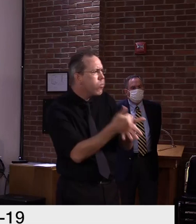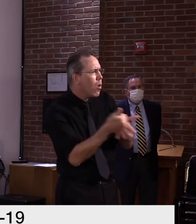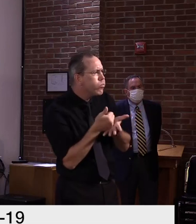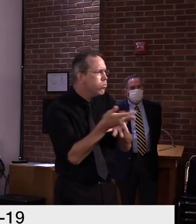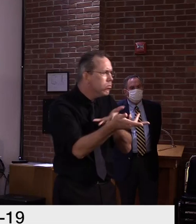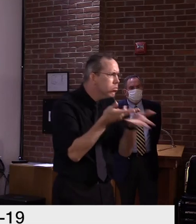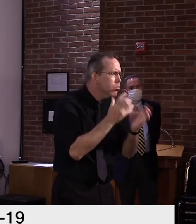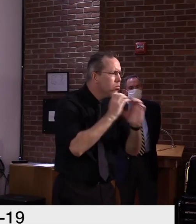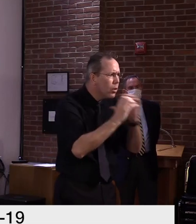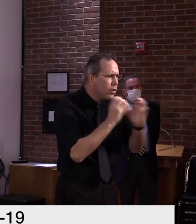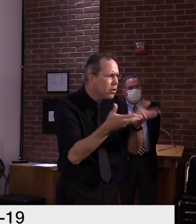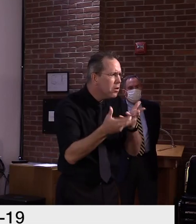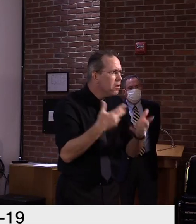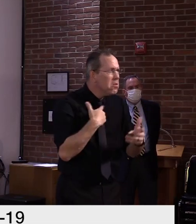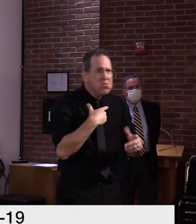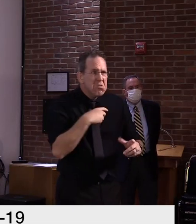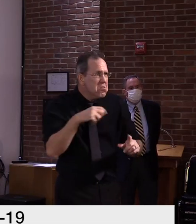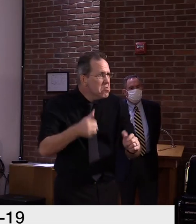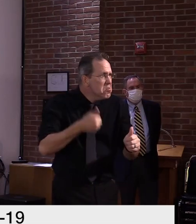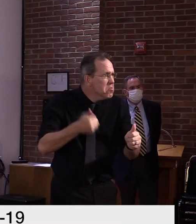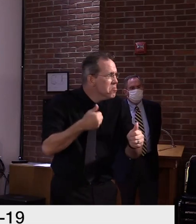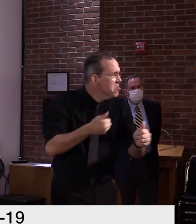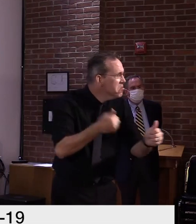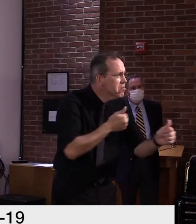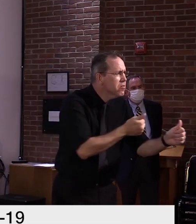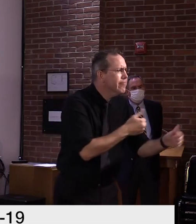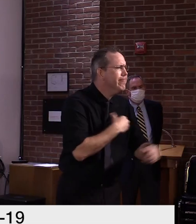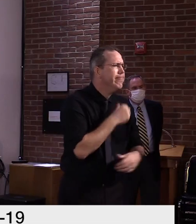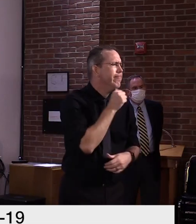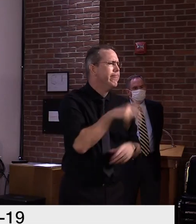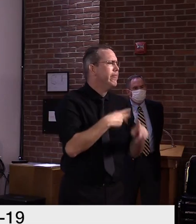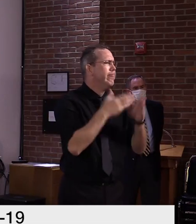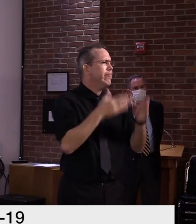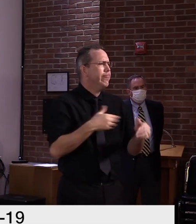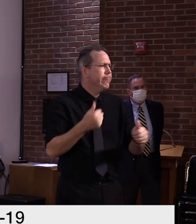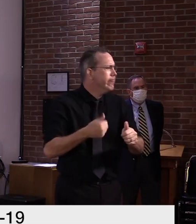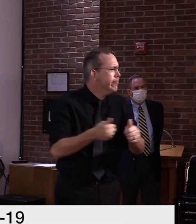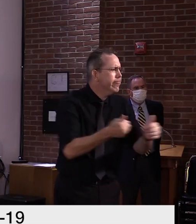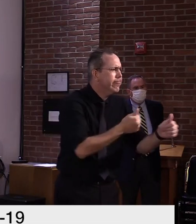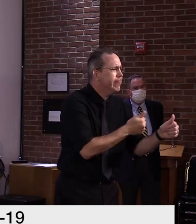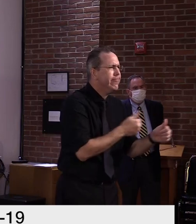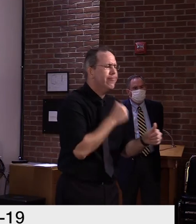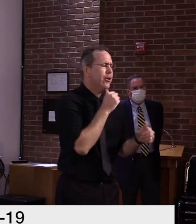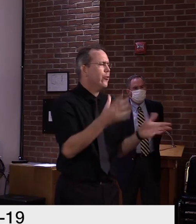country using apps that would, uh, monitor their behavior and check their compliance.